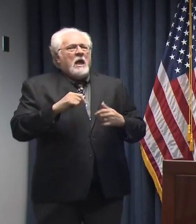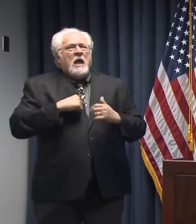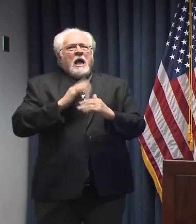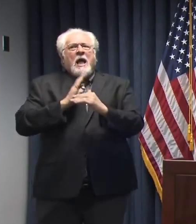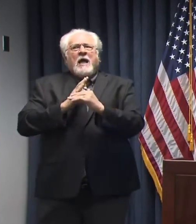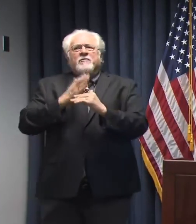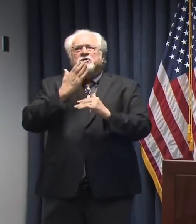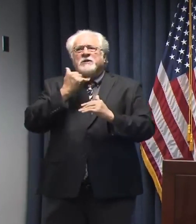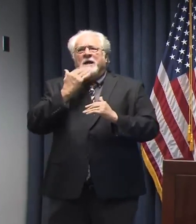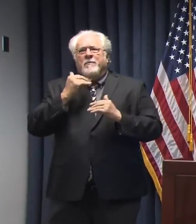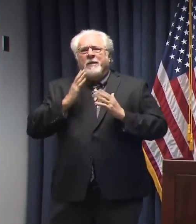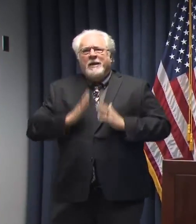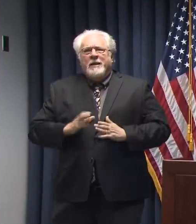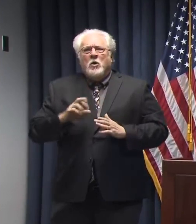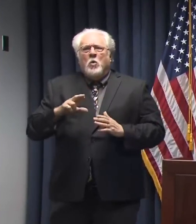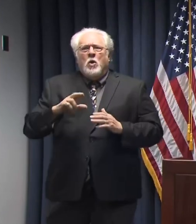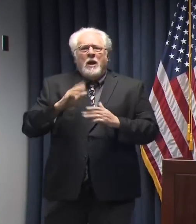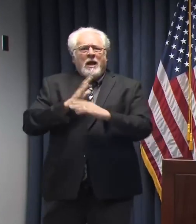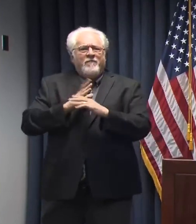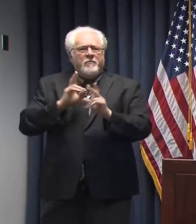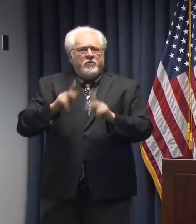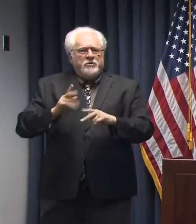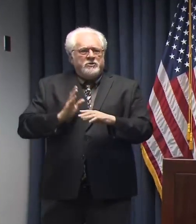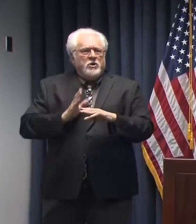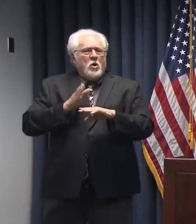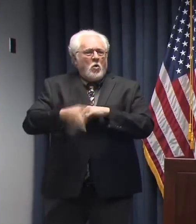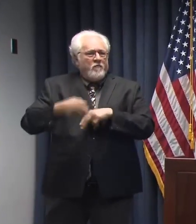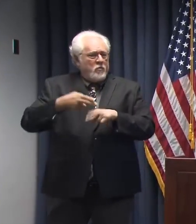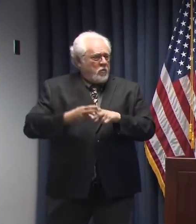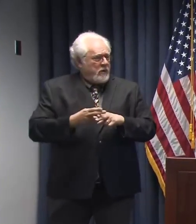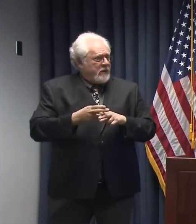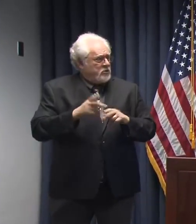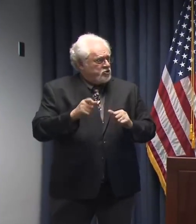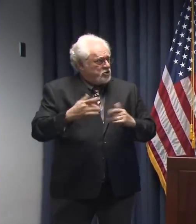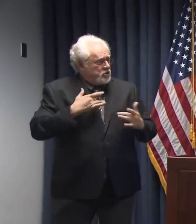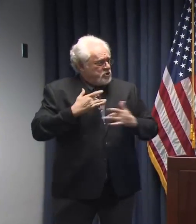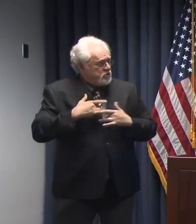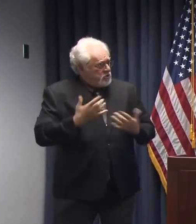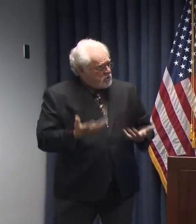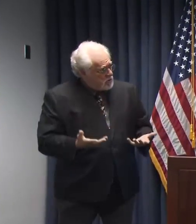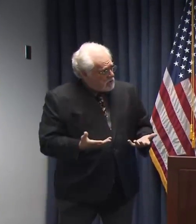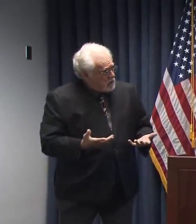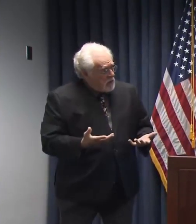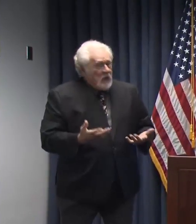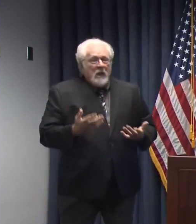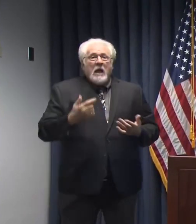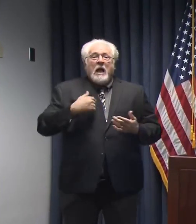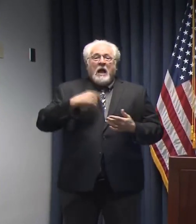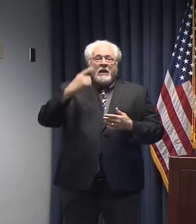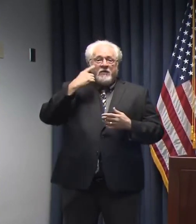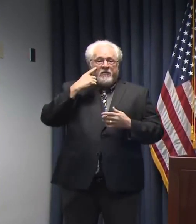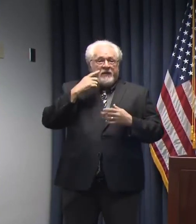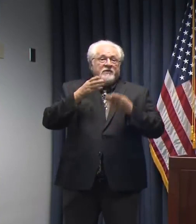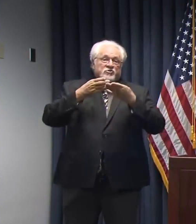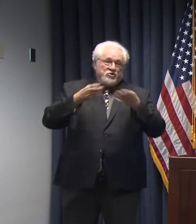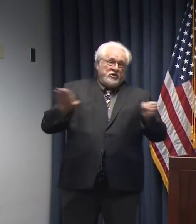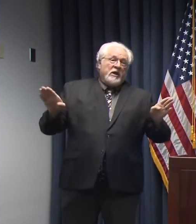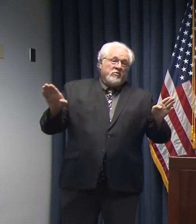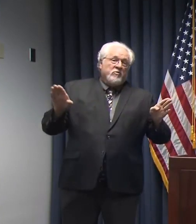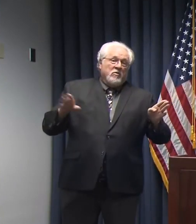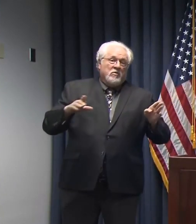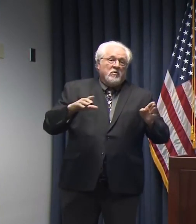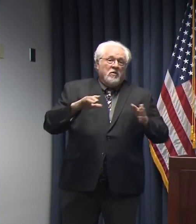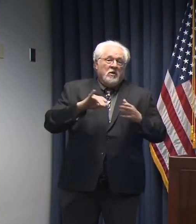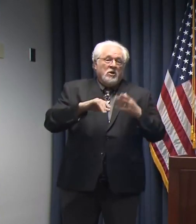diabetic or the average person who is overweight be concerned by those numbers? Well, I mean, I think that in general it's a cause of